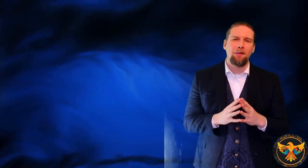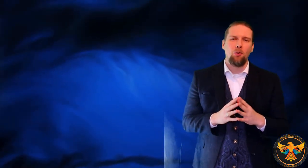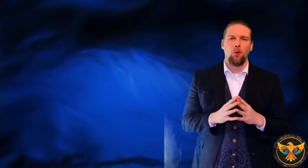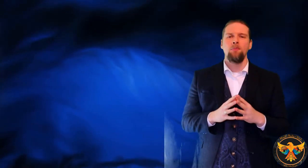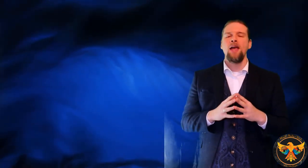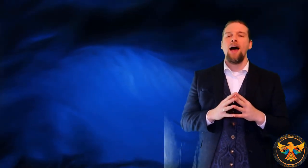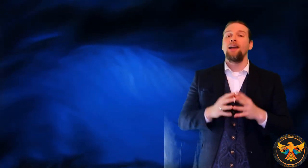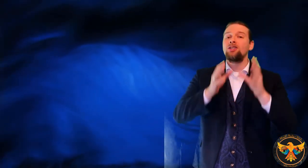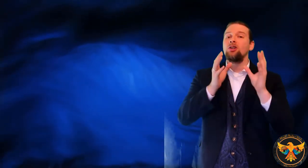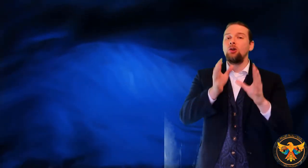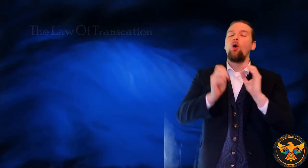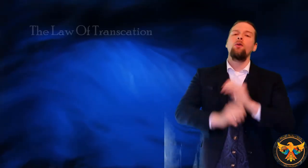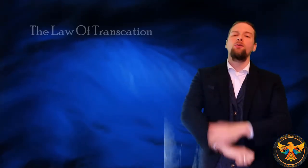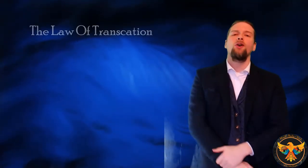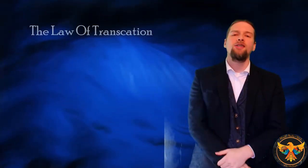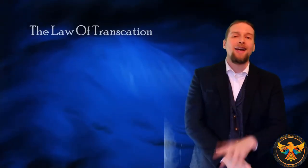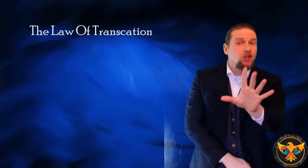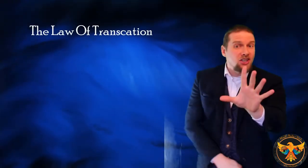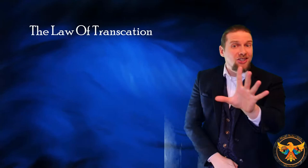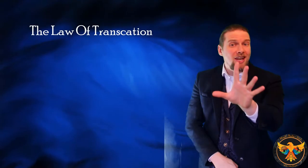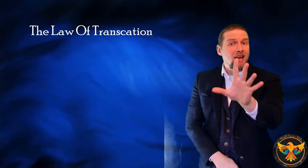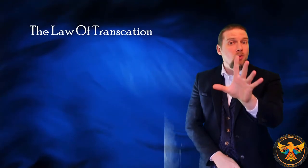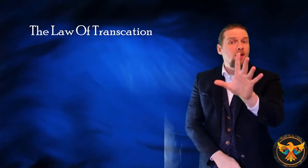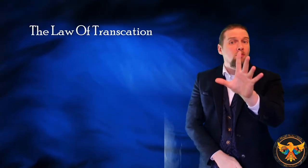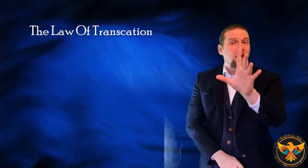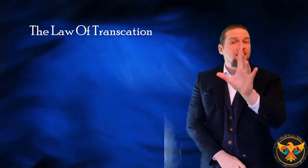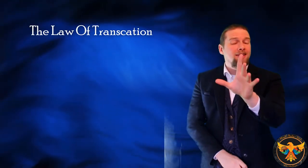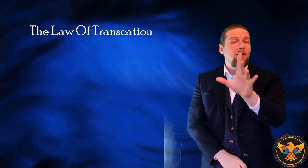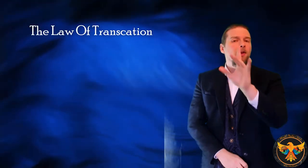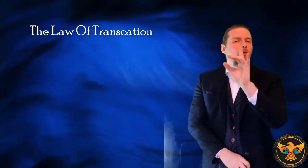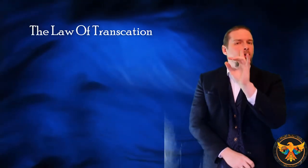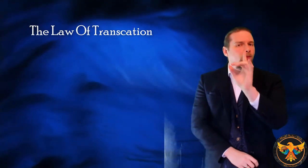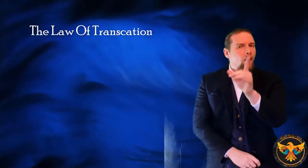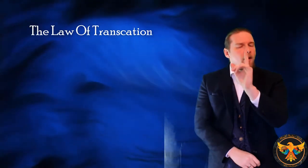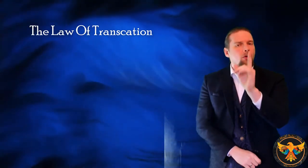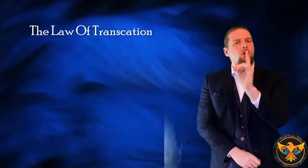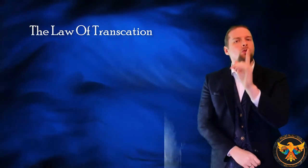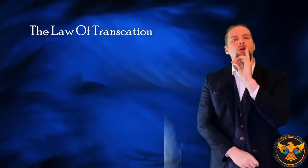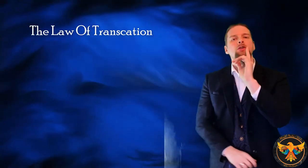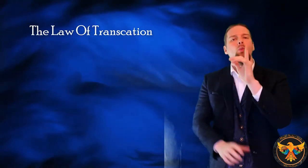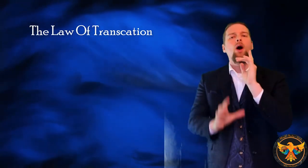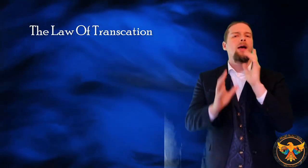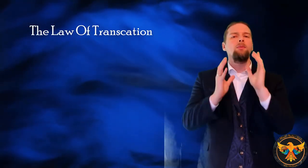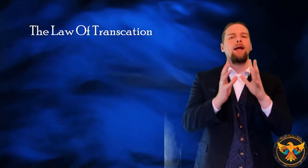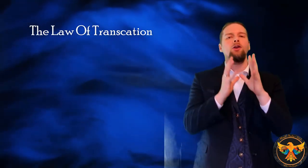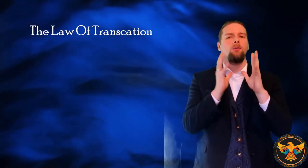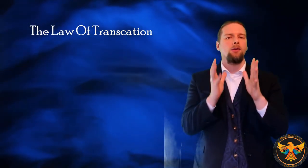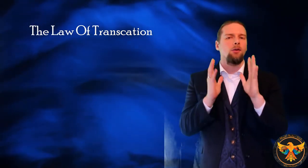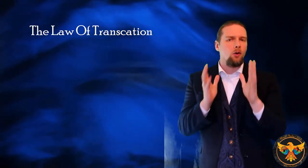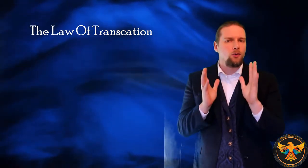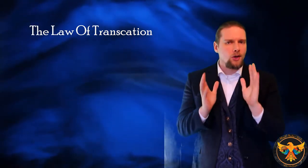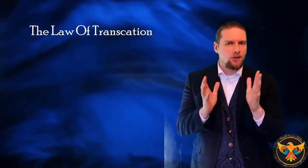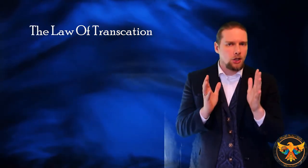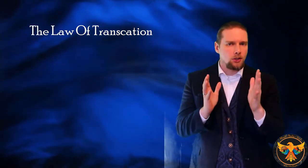bit more. And it's the law of transaction. Stay with me. Stay with me. There is a very, very good reason why I'm telling you about the law of transaction.